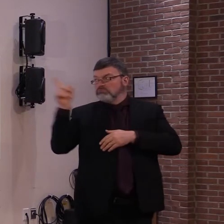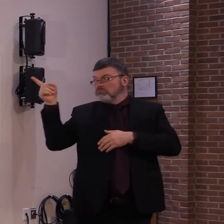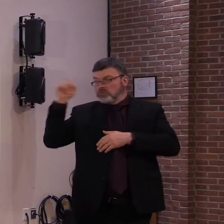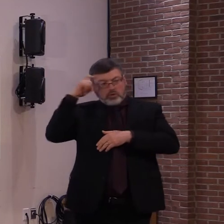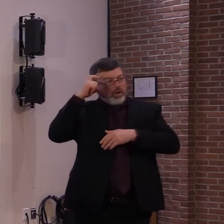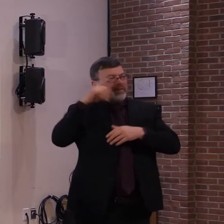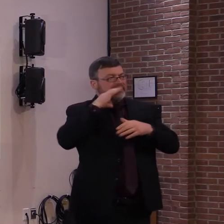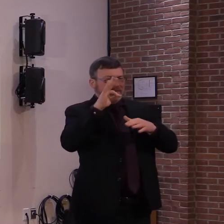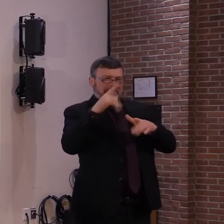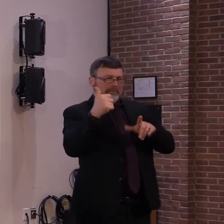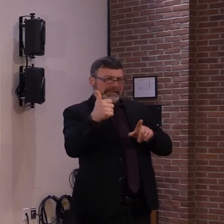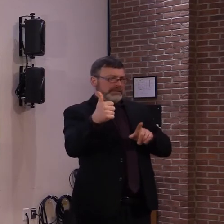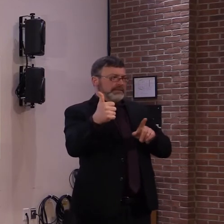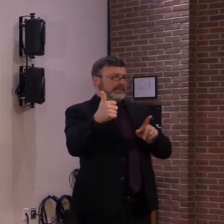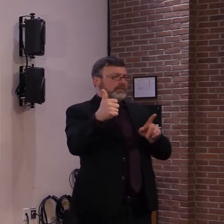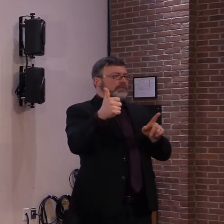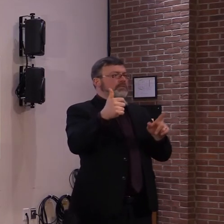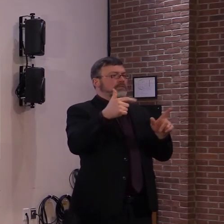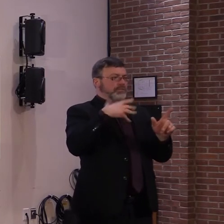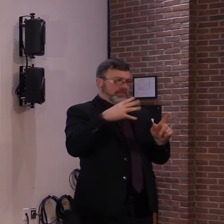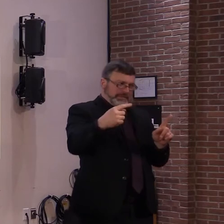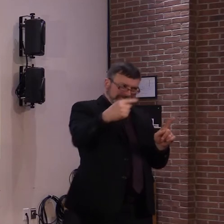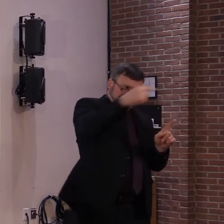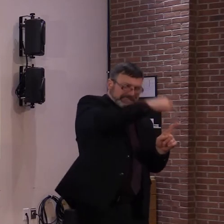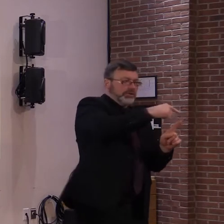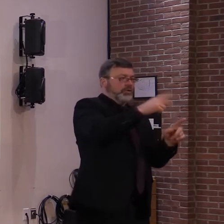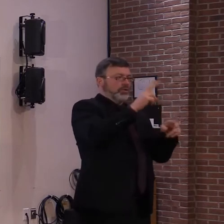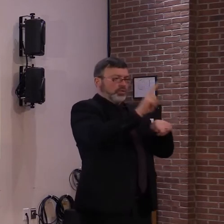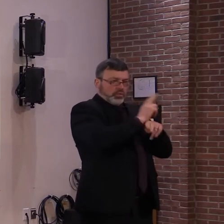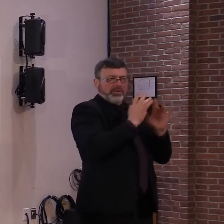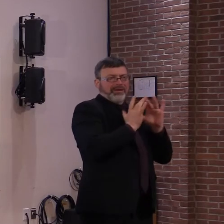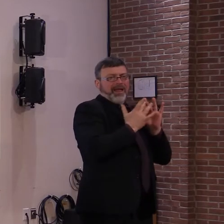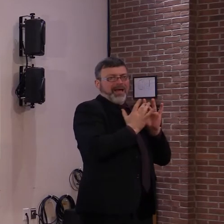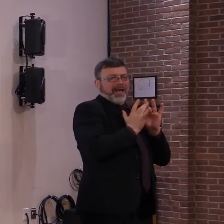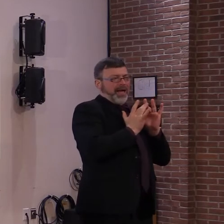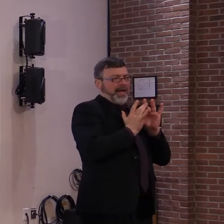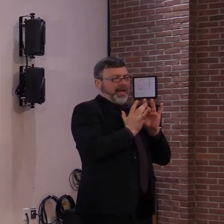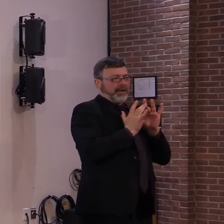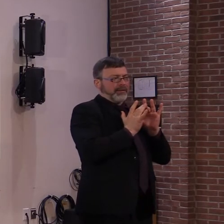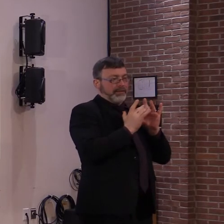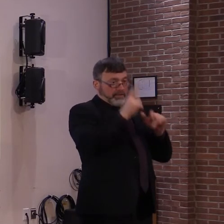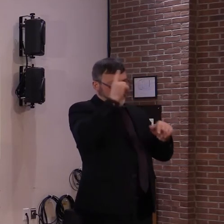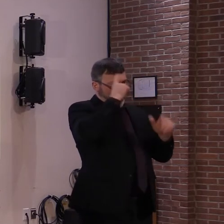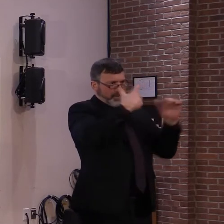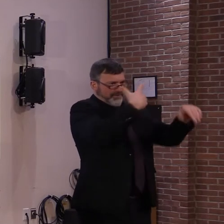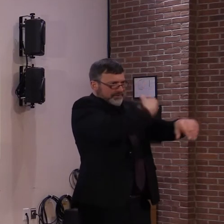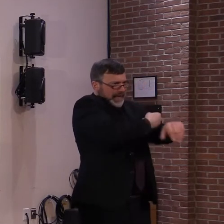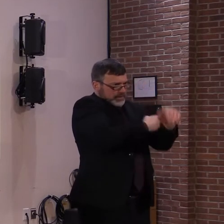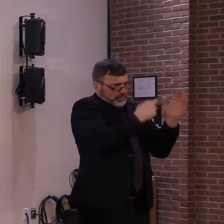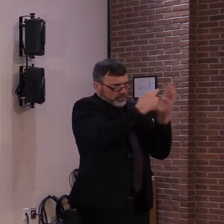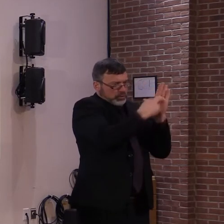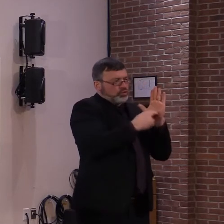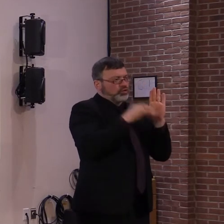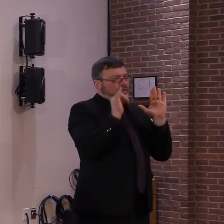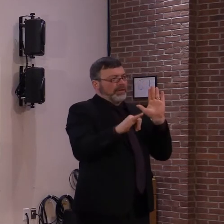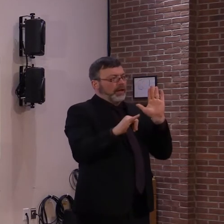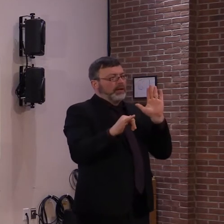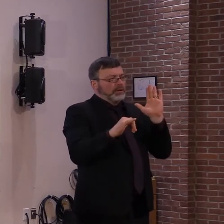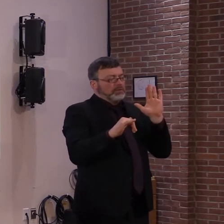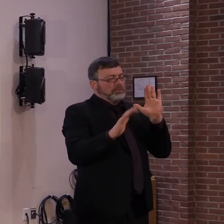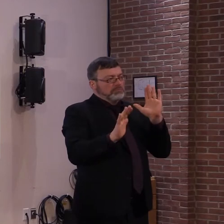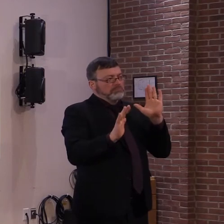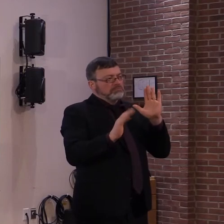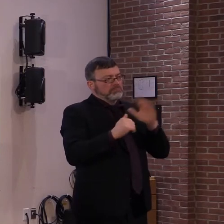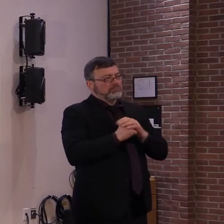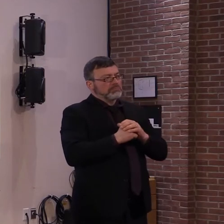trying to get people to register online, but we understand that some people can't. And we do, we will have a